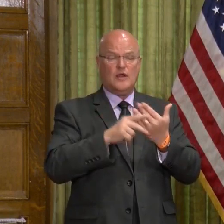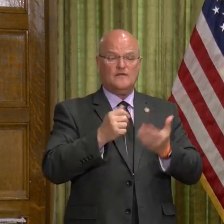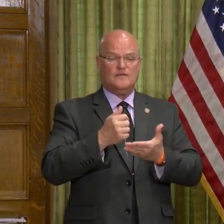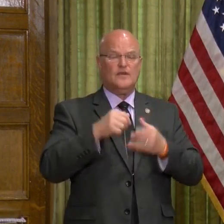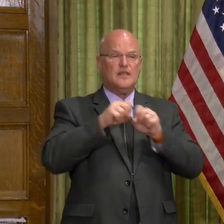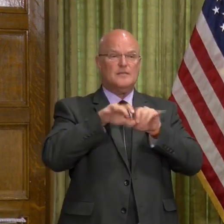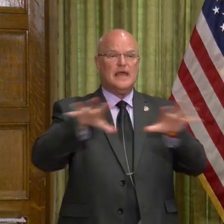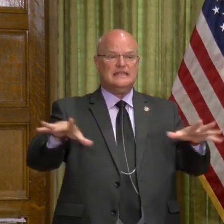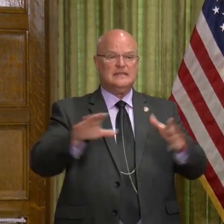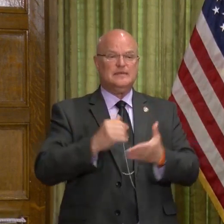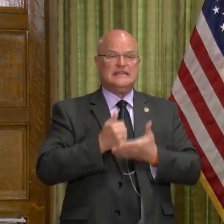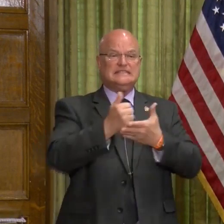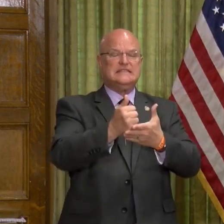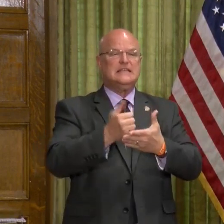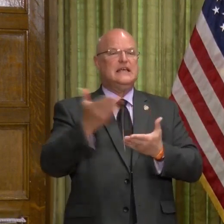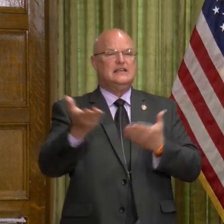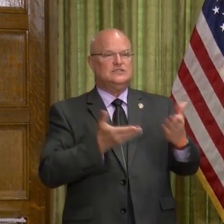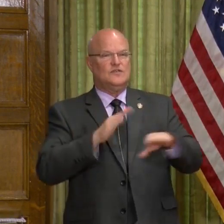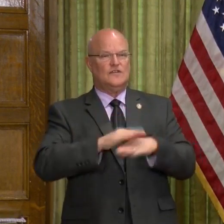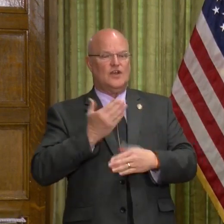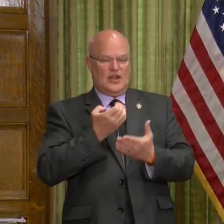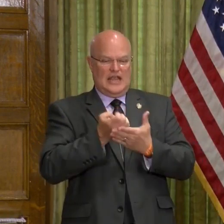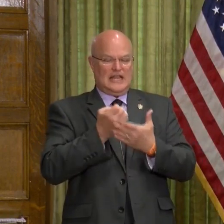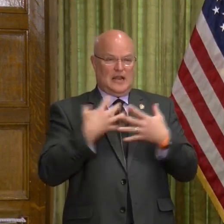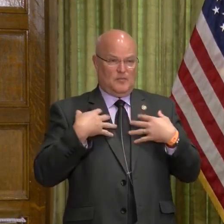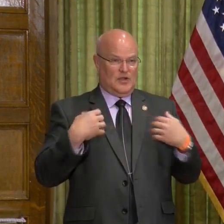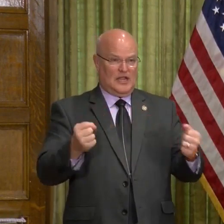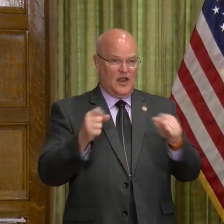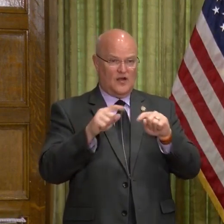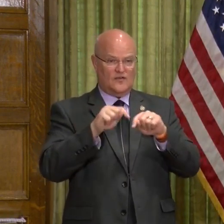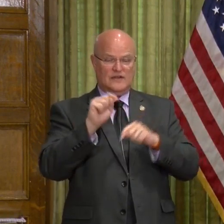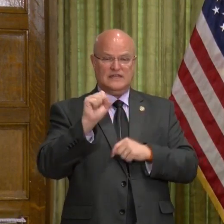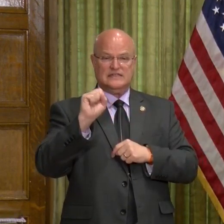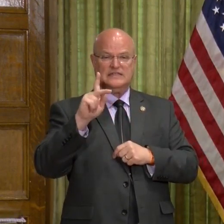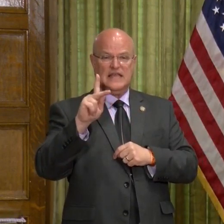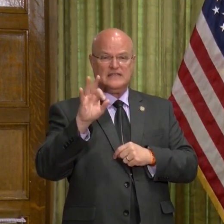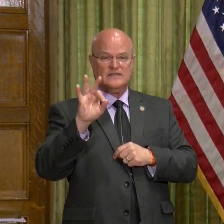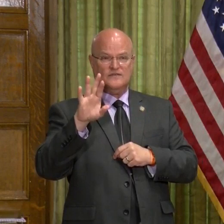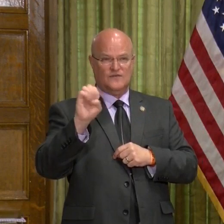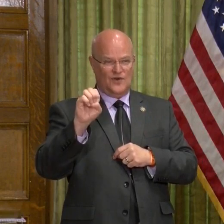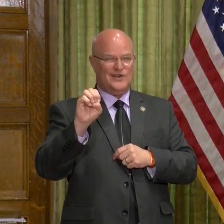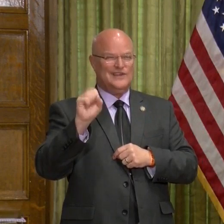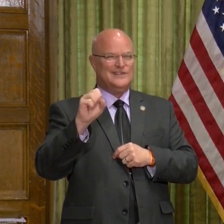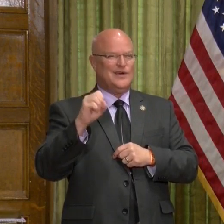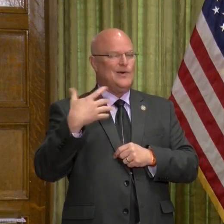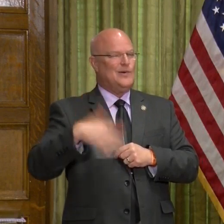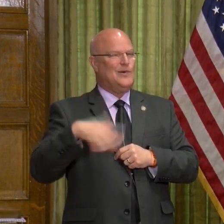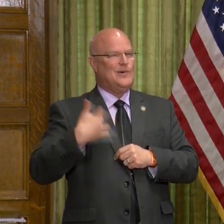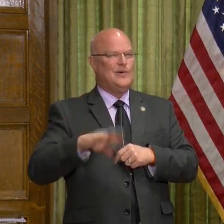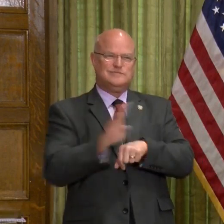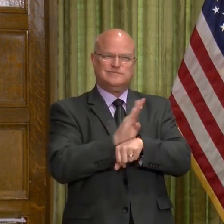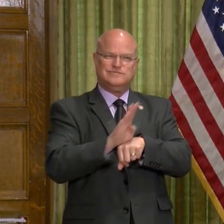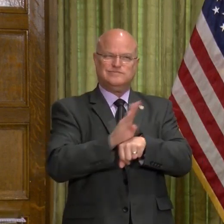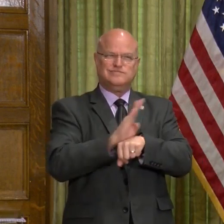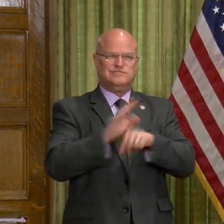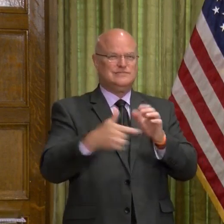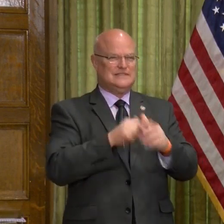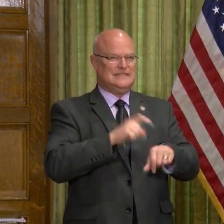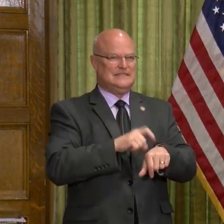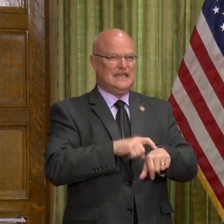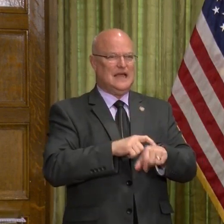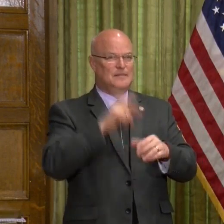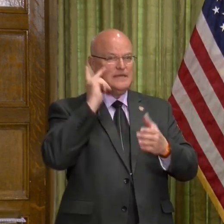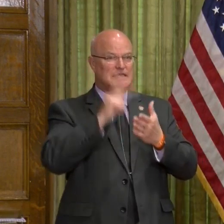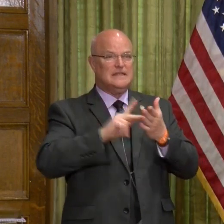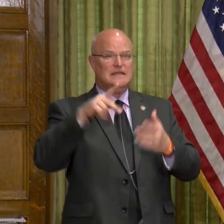then on top of that, serving on our economic recovery task force. And so I've been very, very busy during this time. And